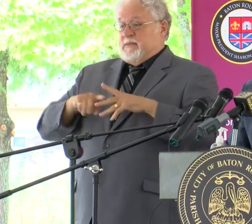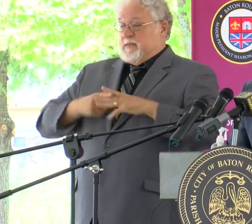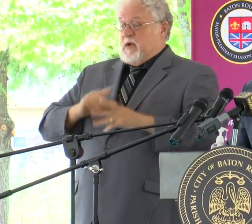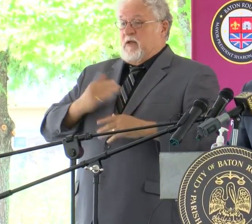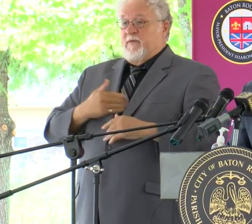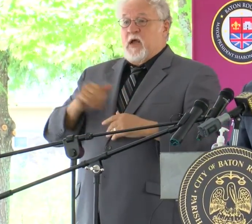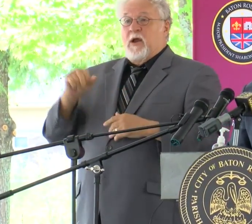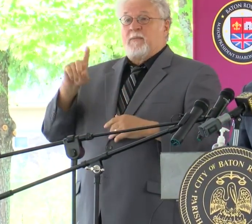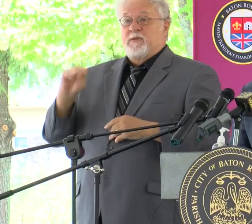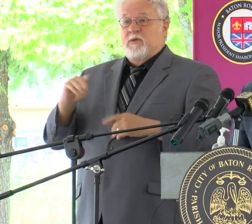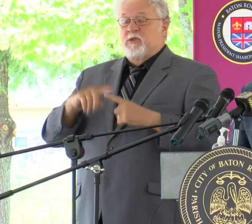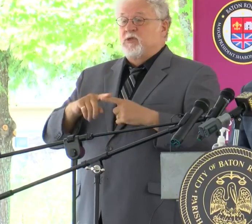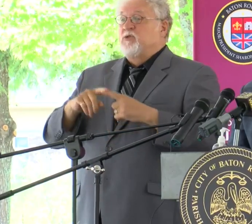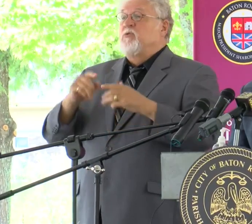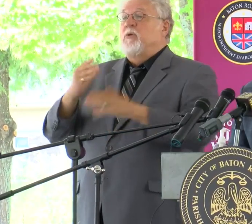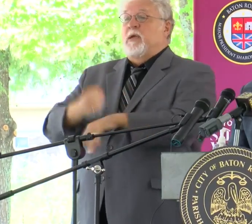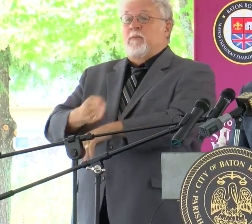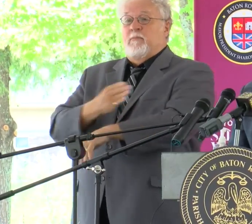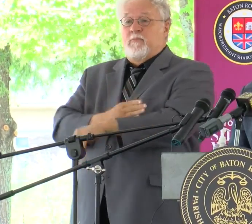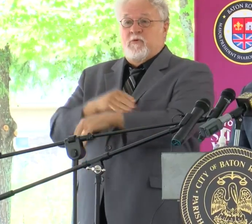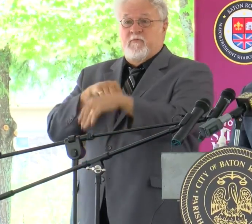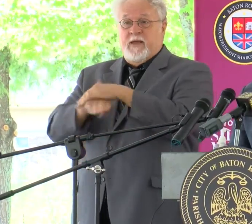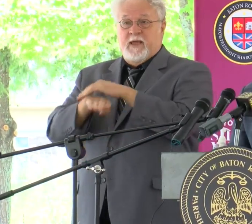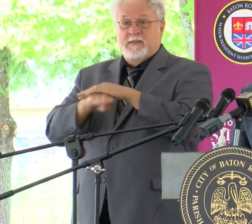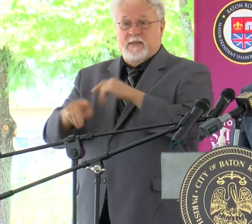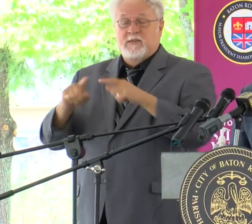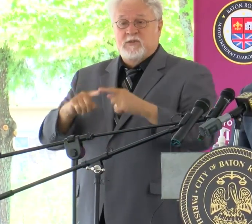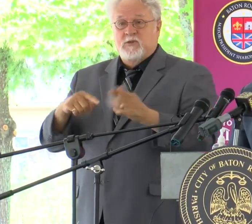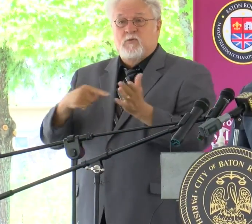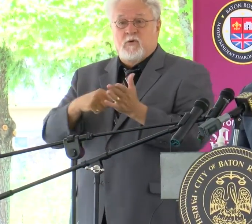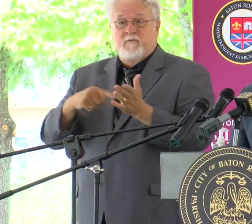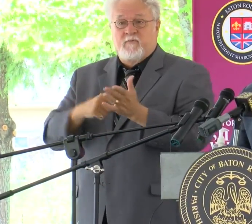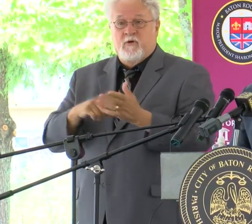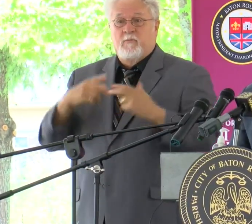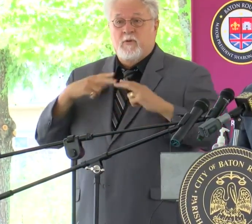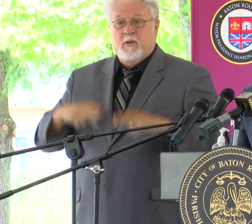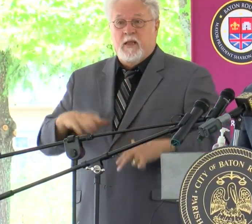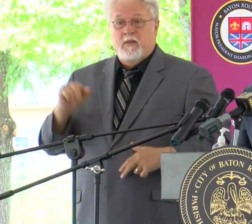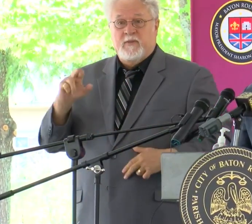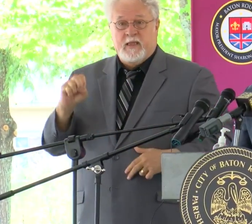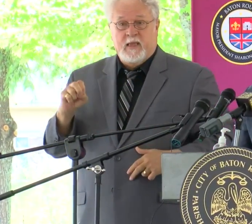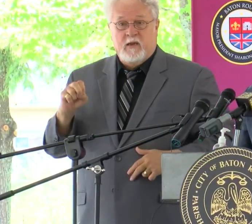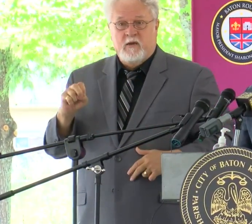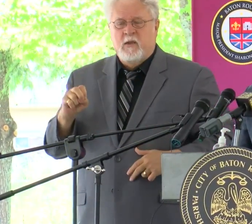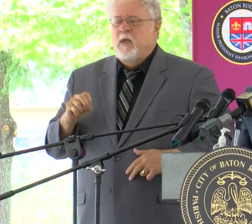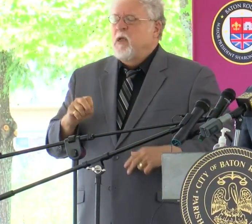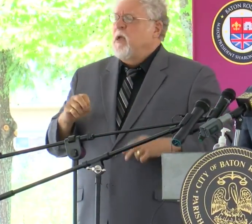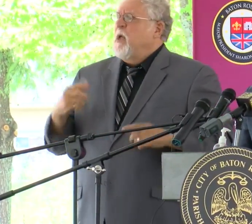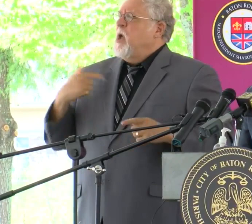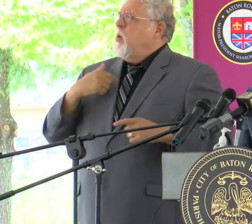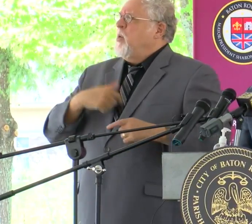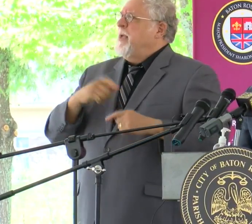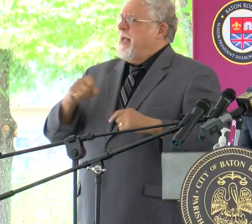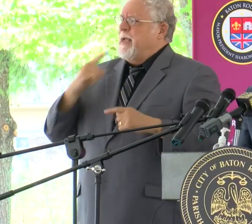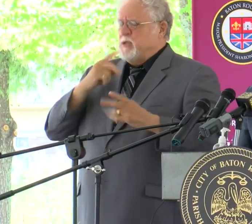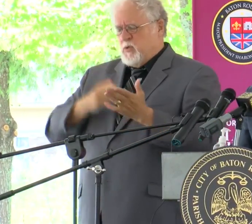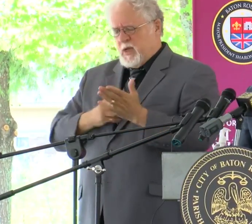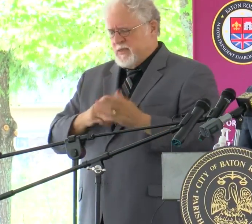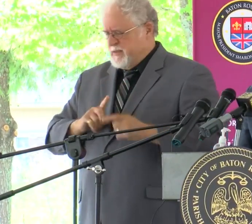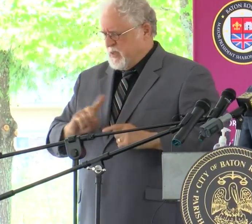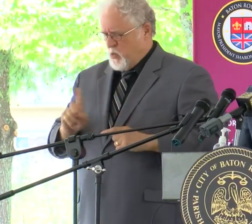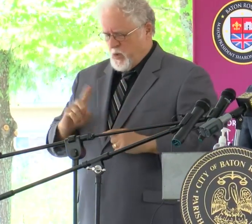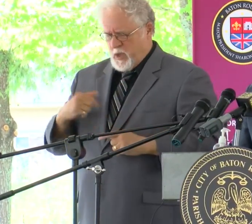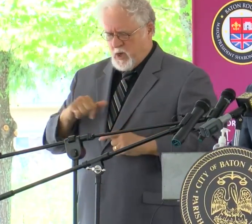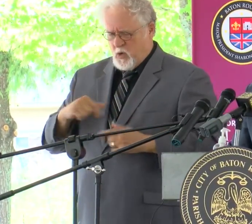access to quality, affordable health care. And in order to do that, we had to honestly examine where we